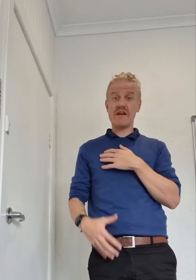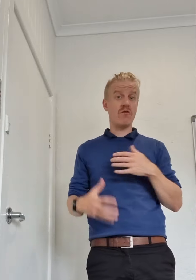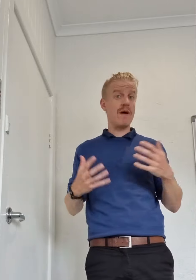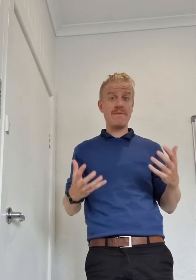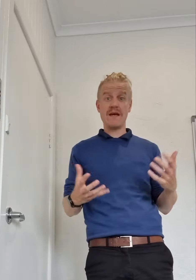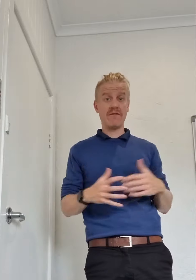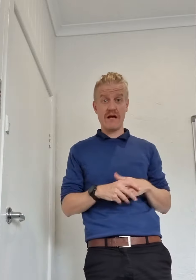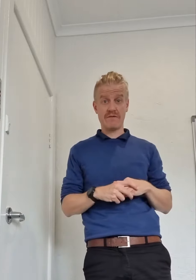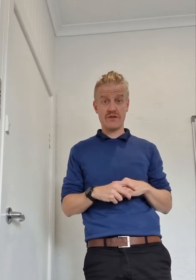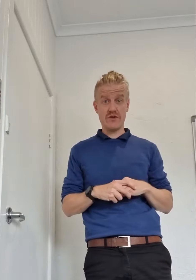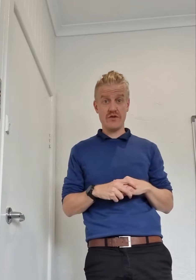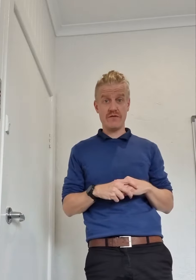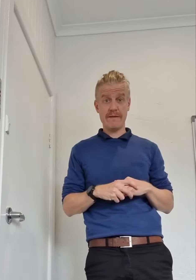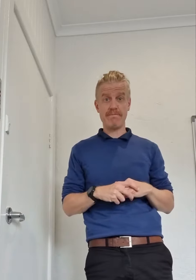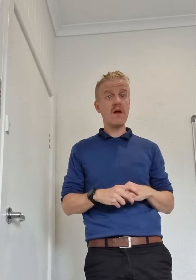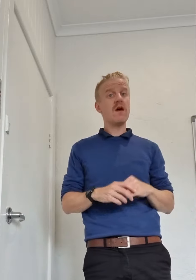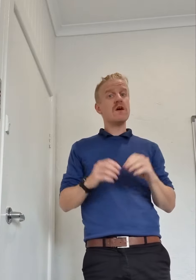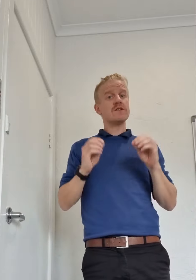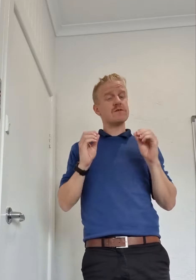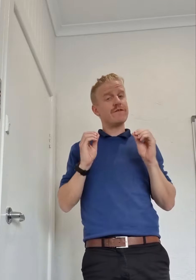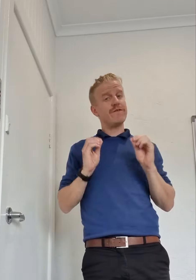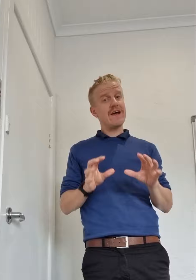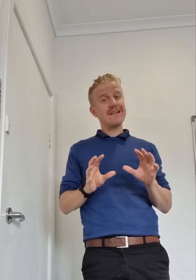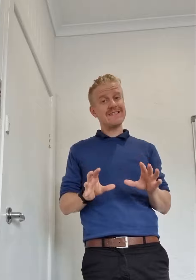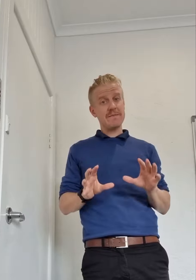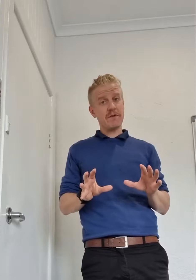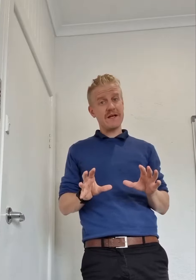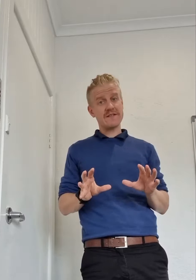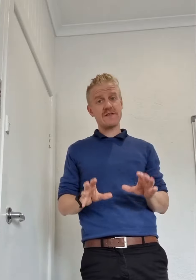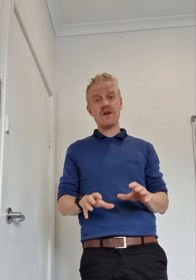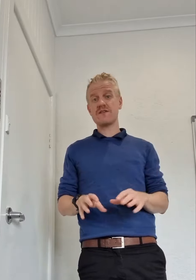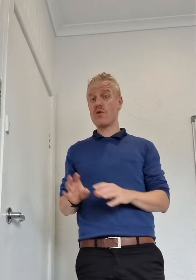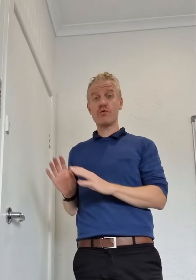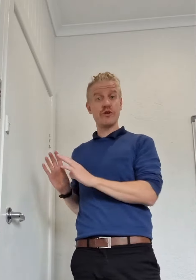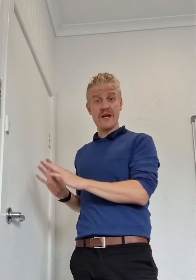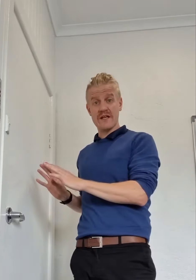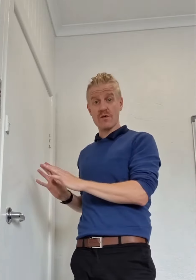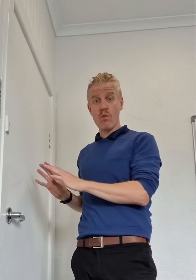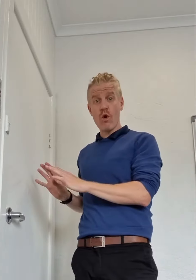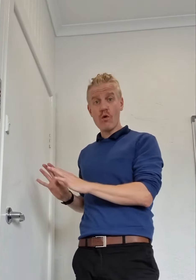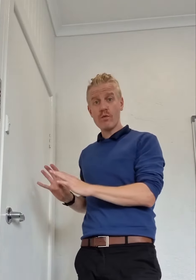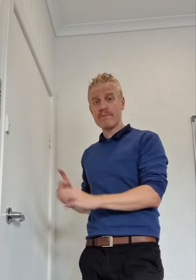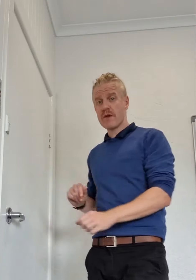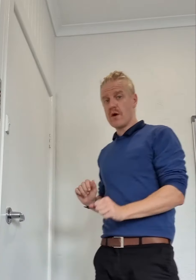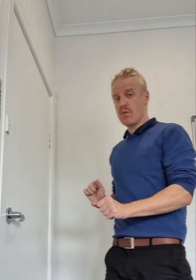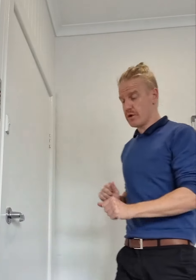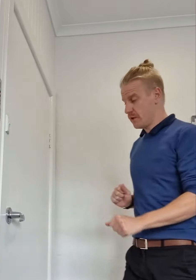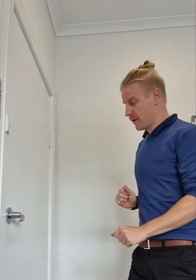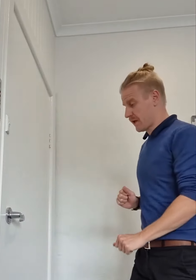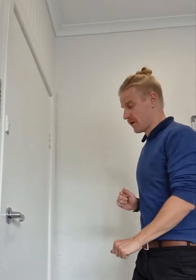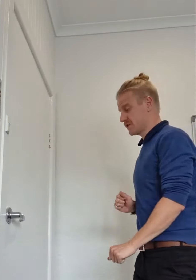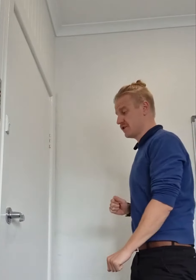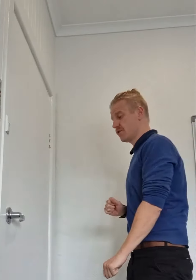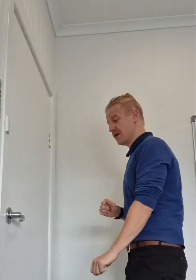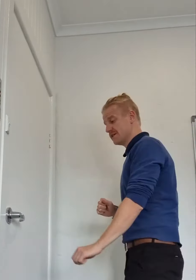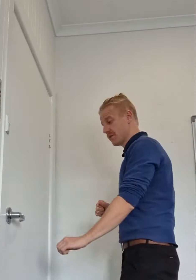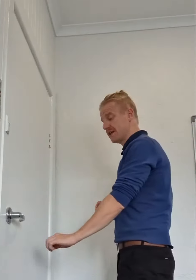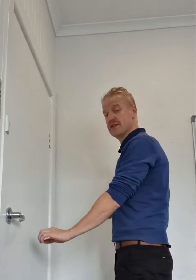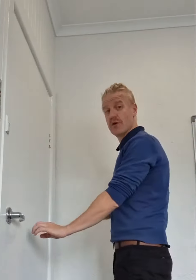or maybe even after surgery. So it's a fairly simple exercise. All you need is a wall. What you are going to do is place your